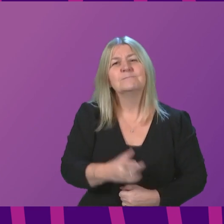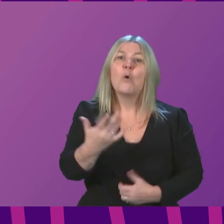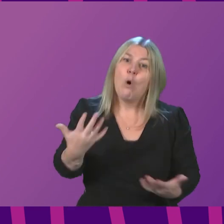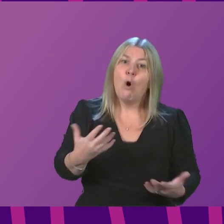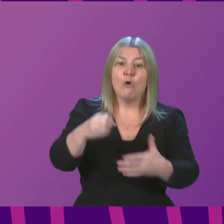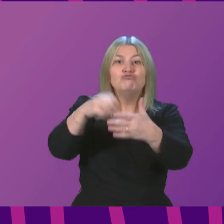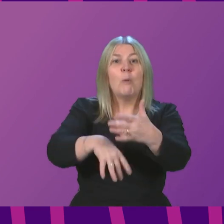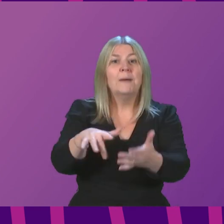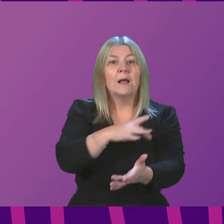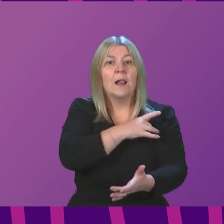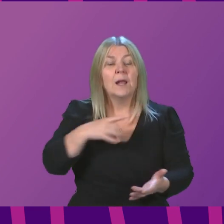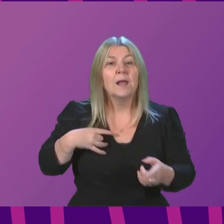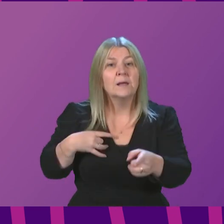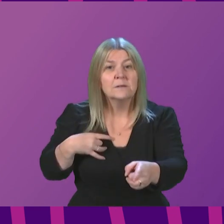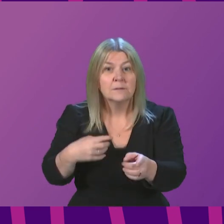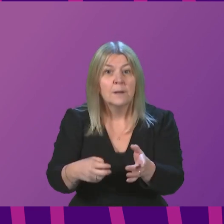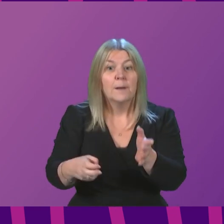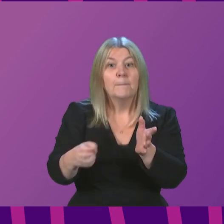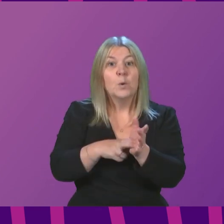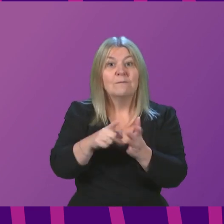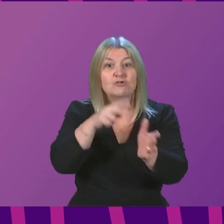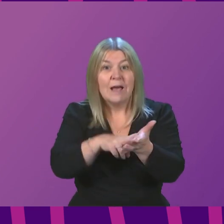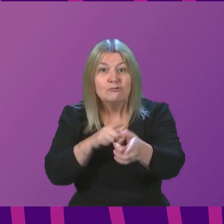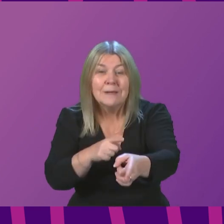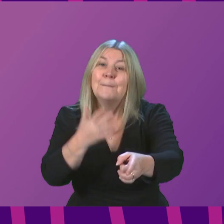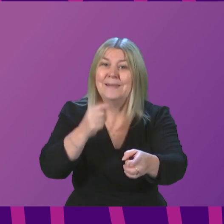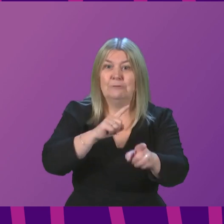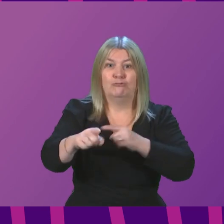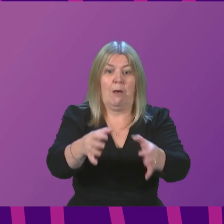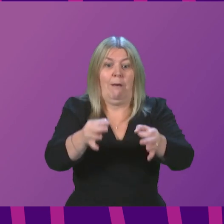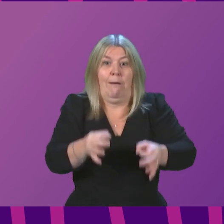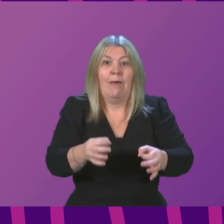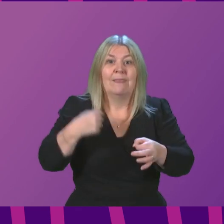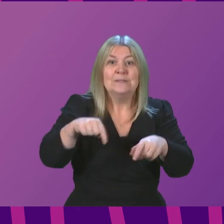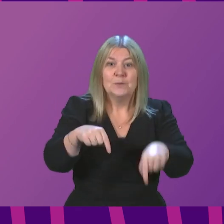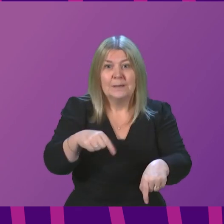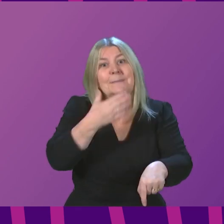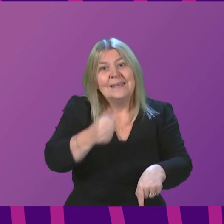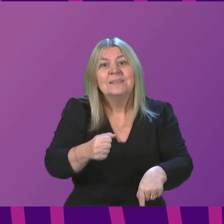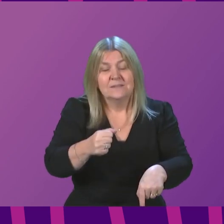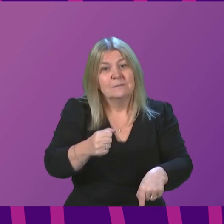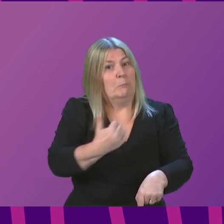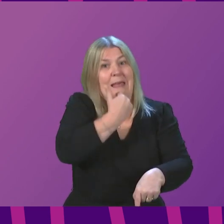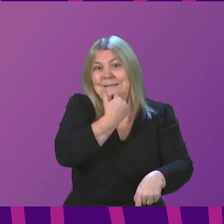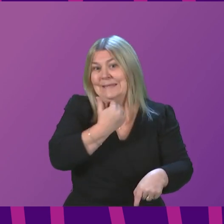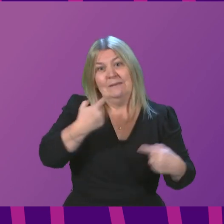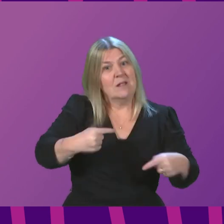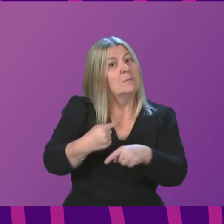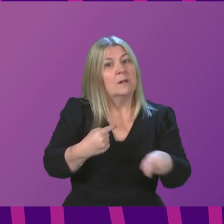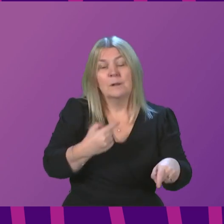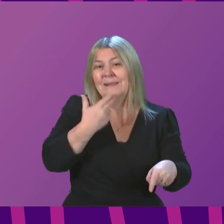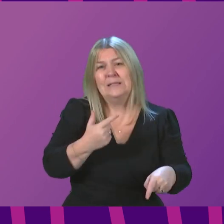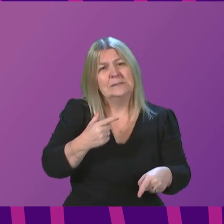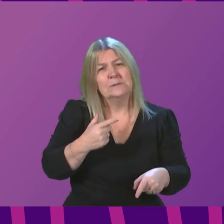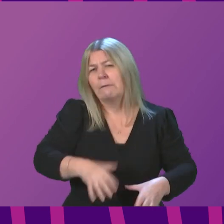If you have an appointment booked for January, please reschedule it for this week. There are plenty of slots available. Please, please do not